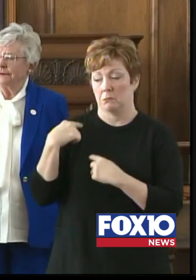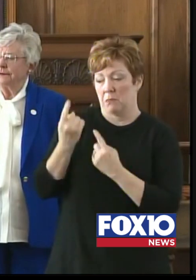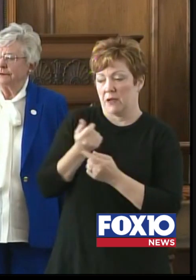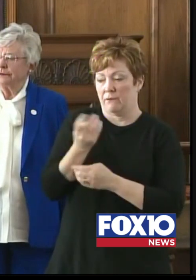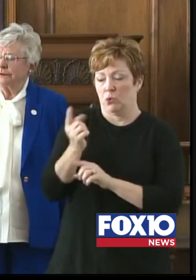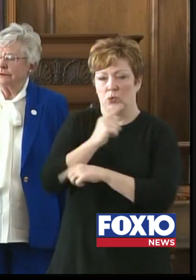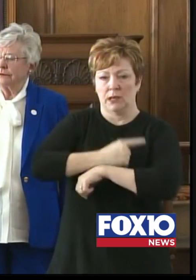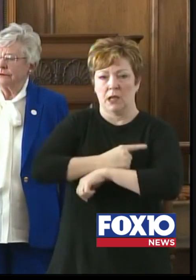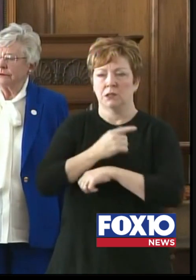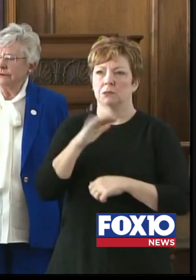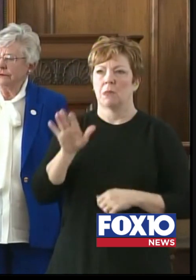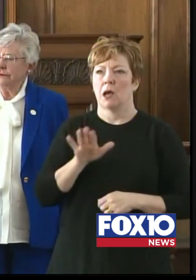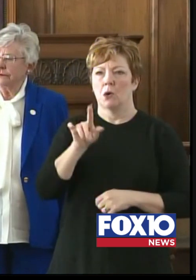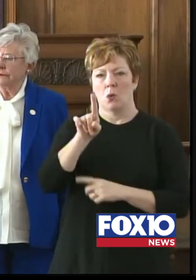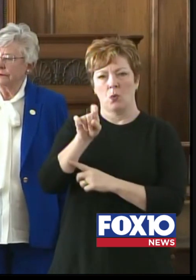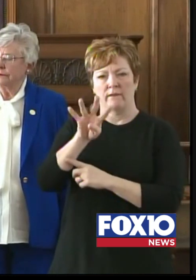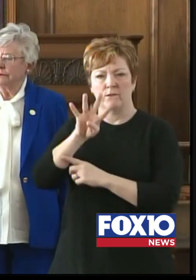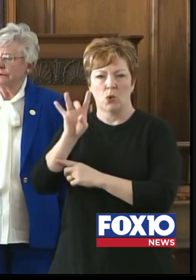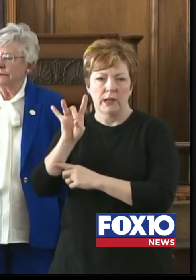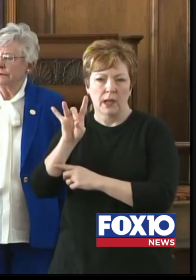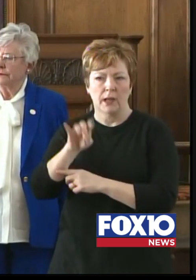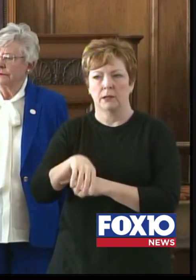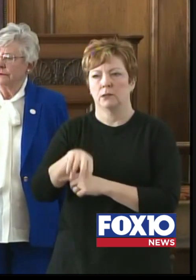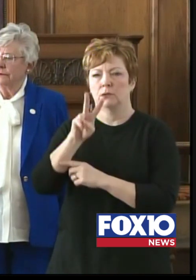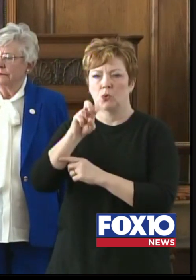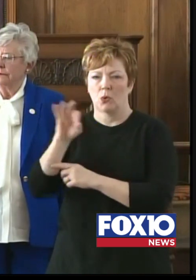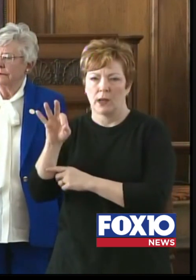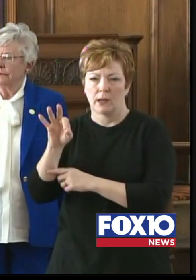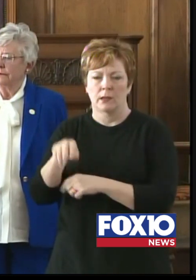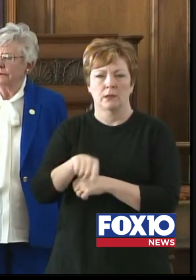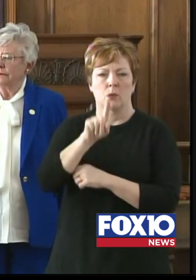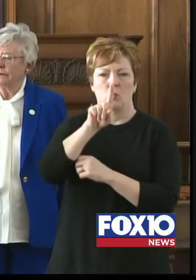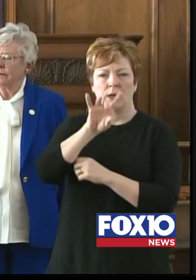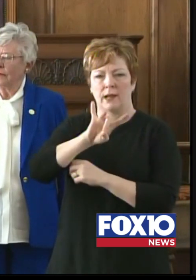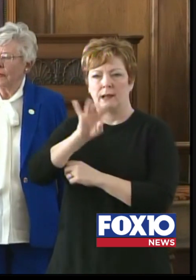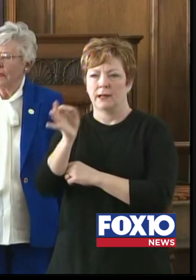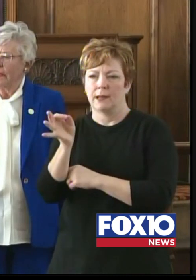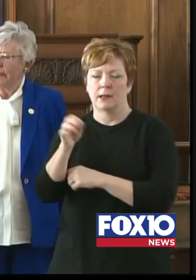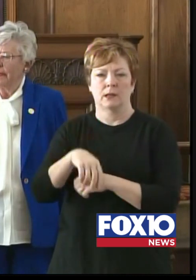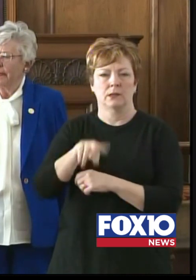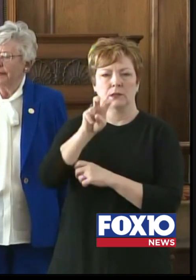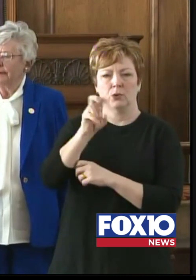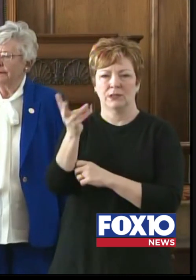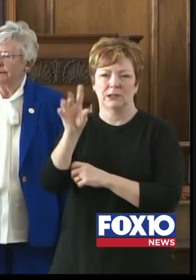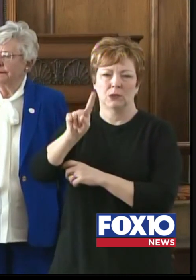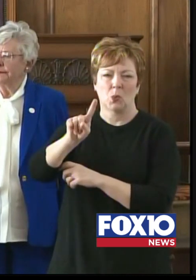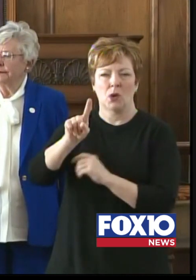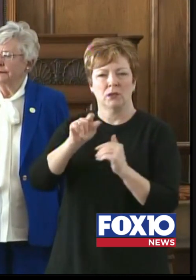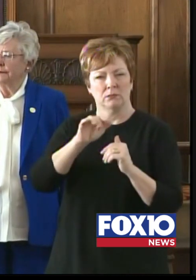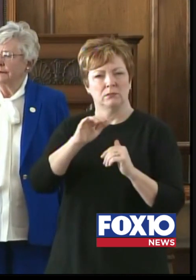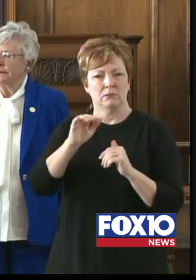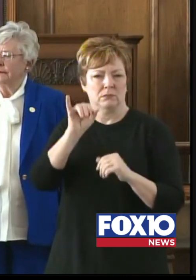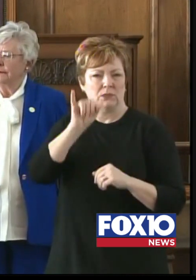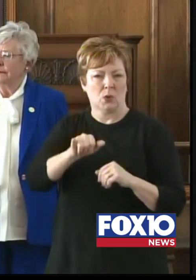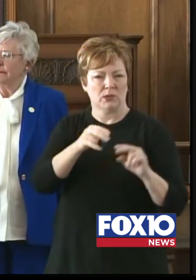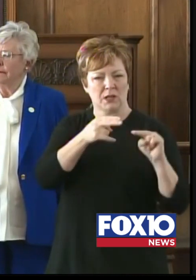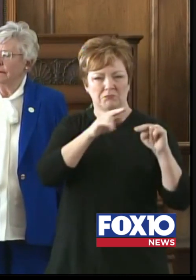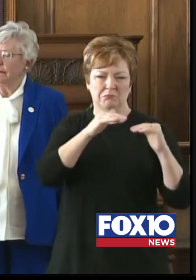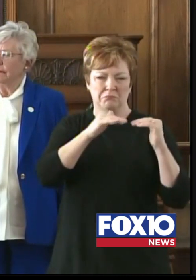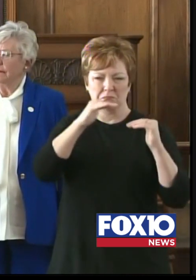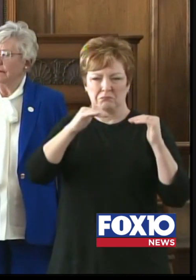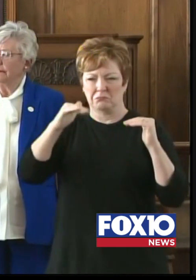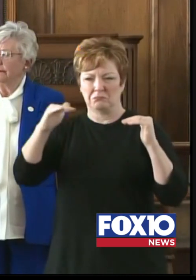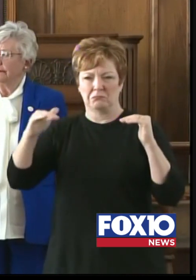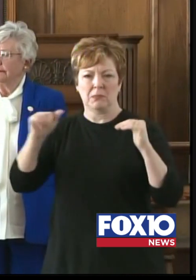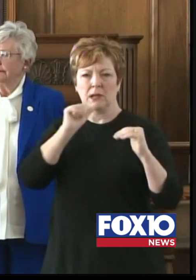seen numbers of about 148, 209, 189, 261 and so on. So we occasionally are a little higher,